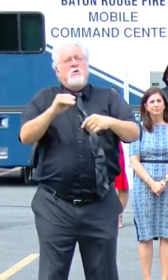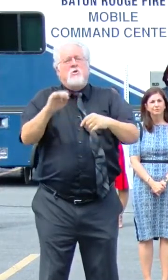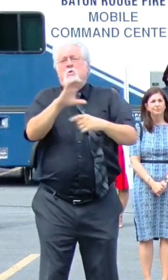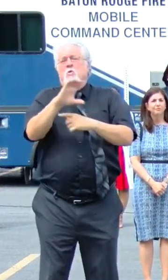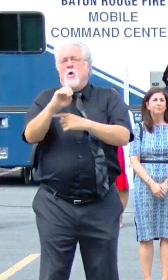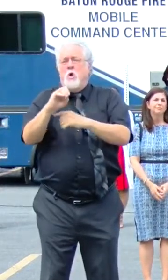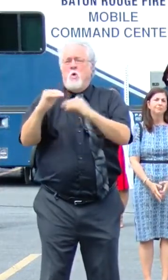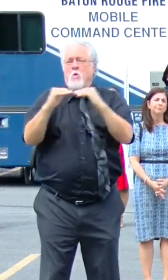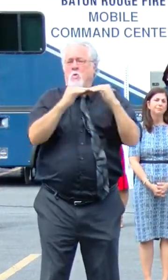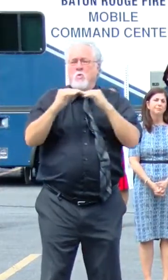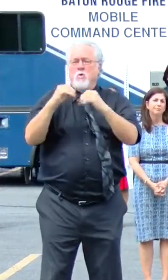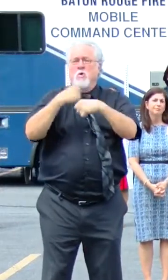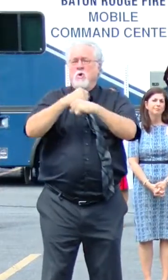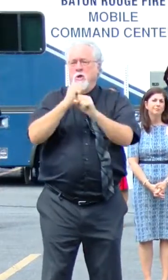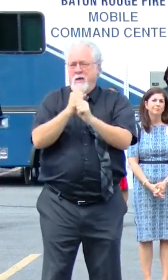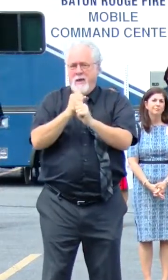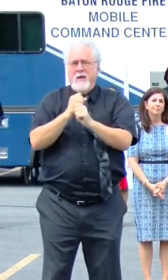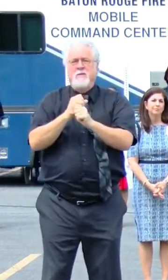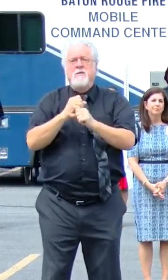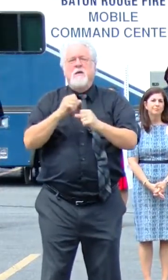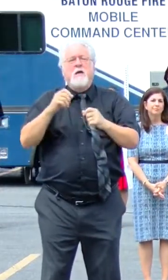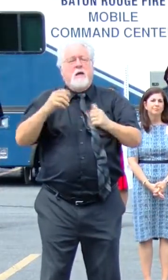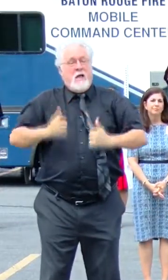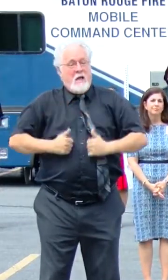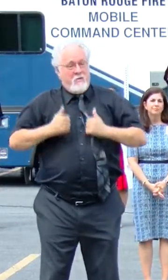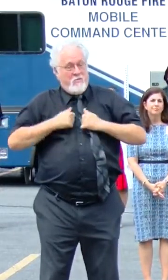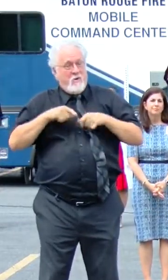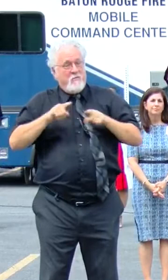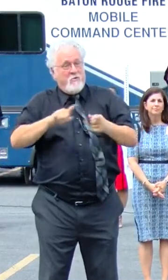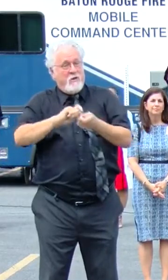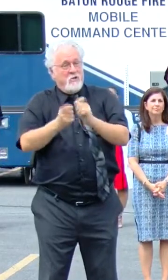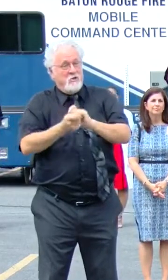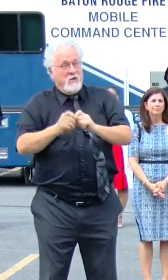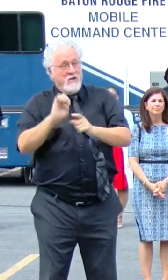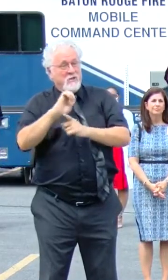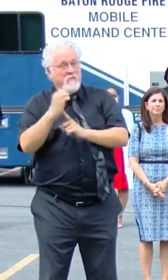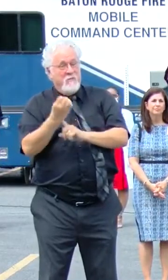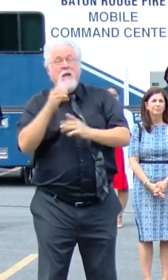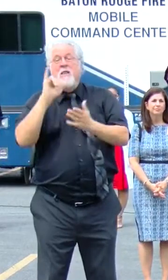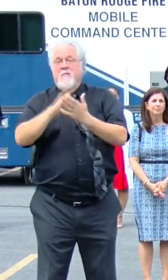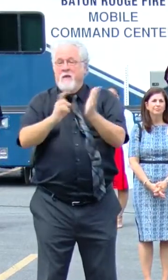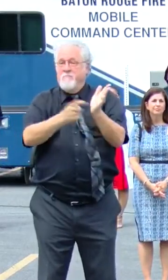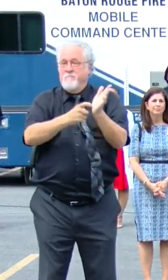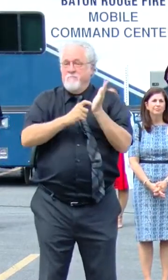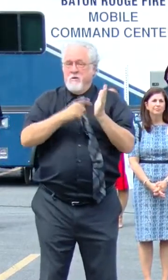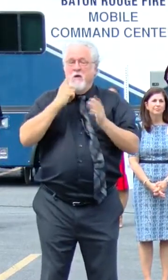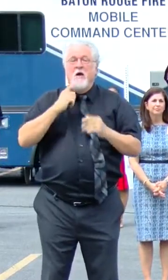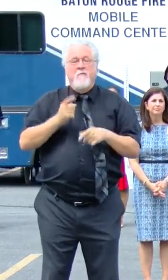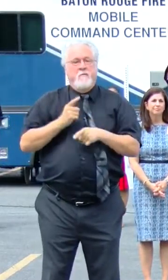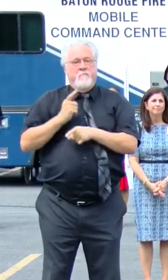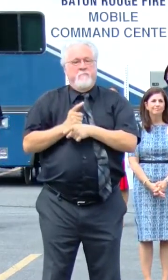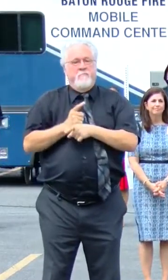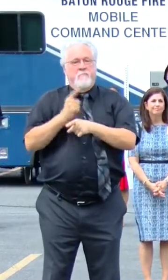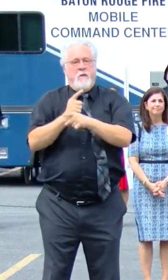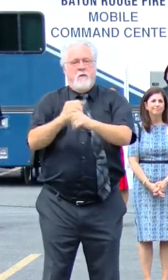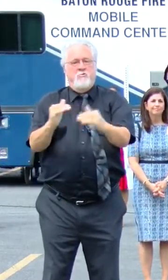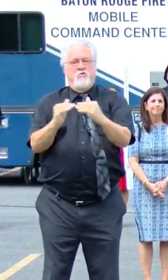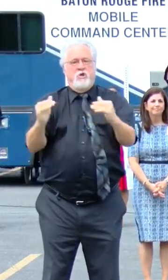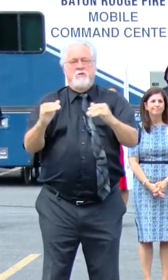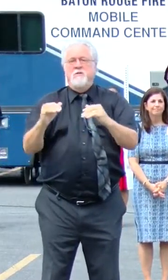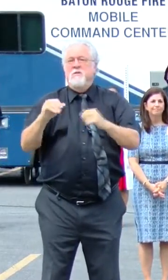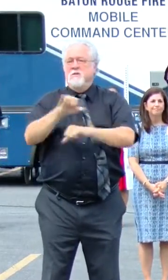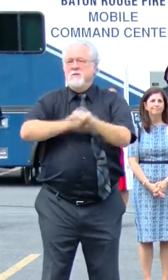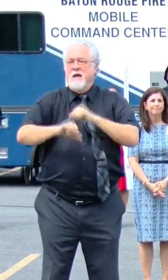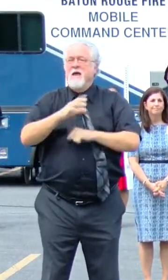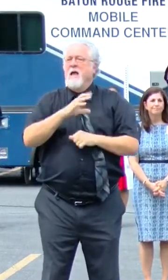-create and thrive in a changed environment. This is the imperative of a just society, and